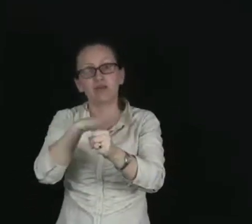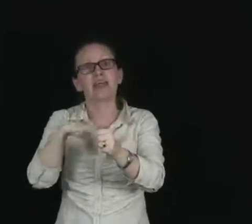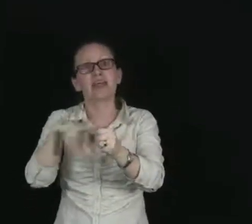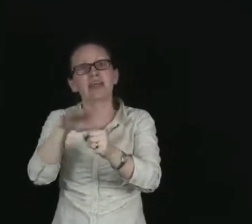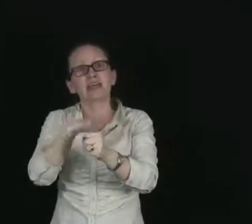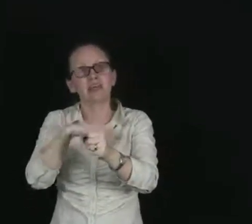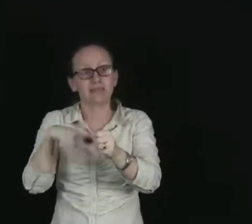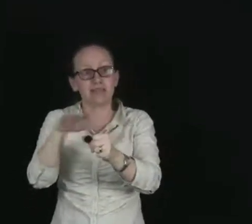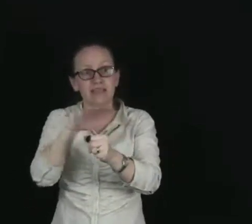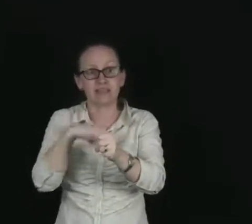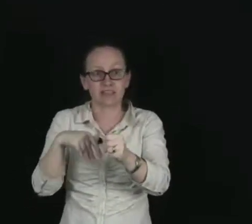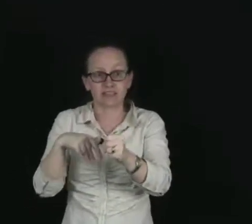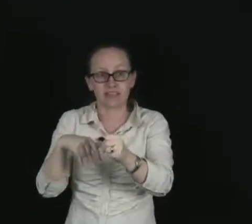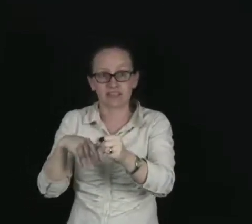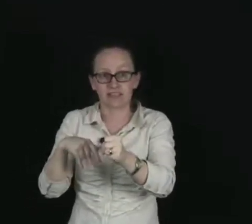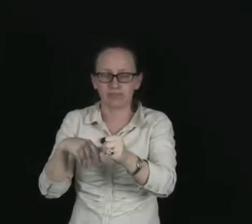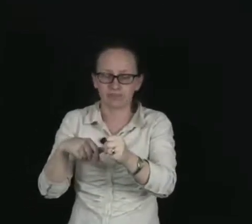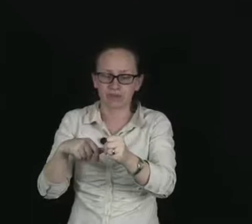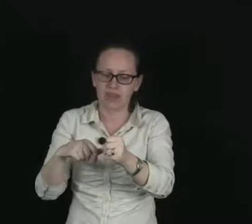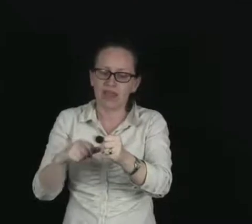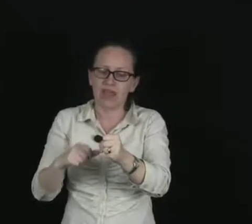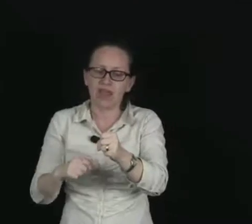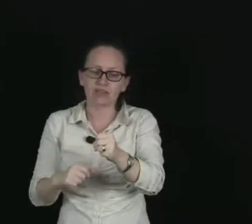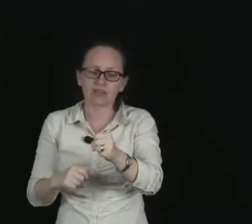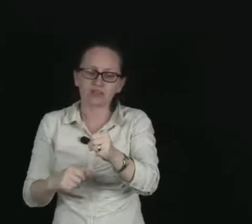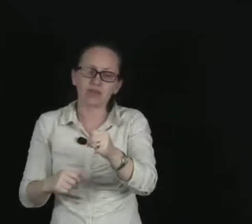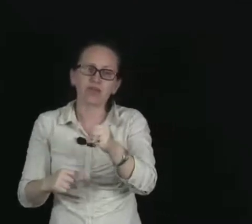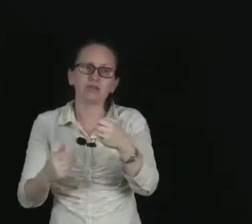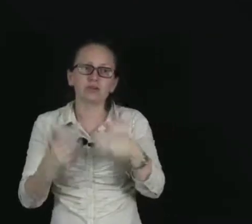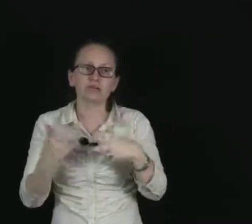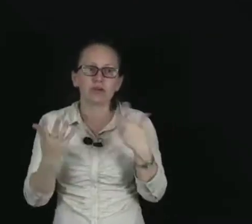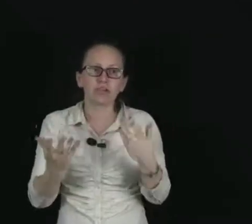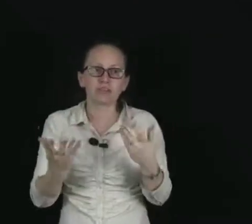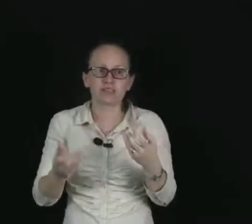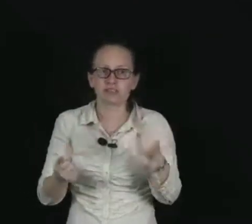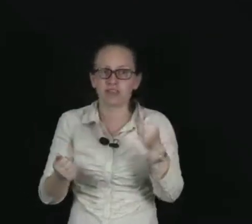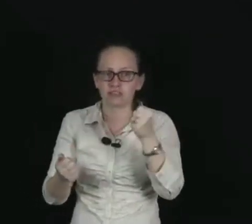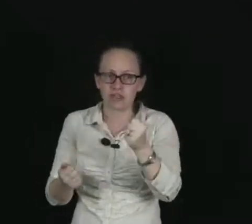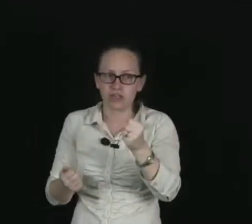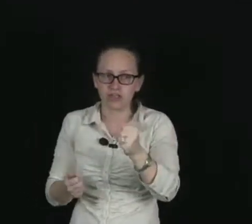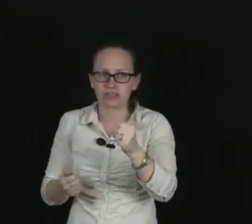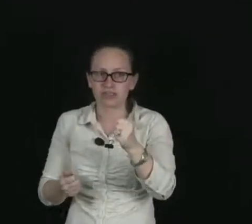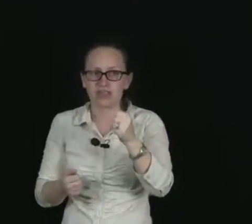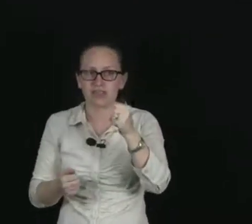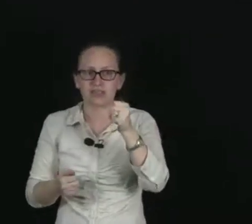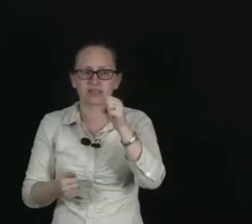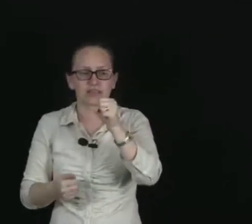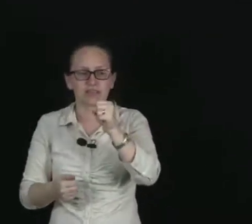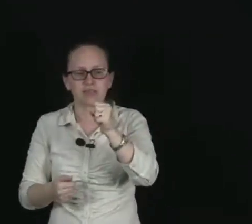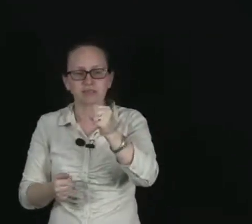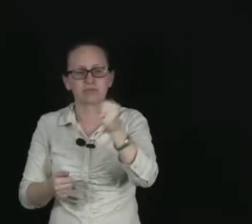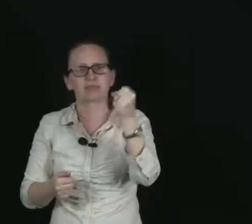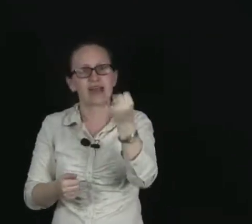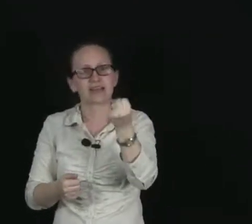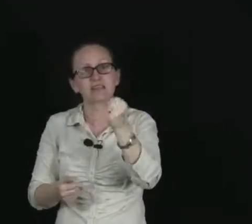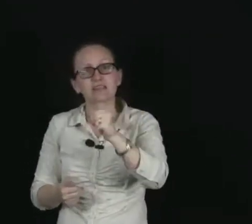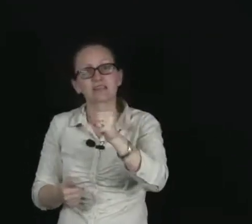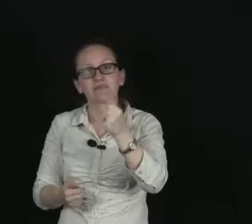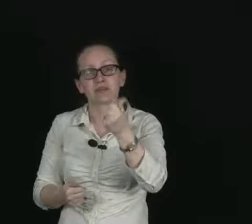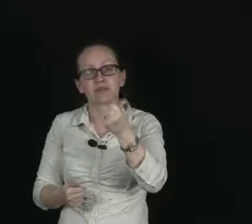in the immediate vicinity. And so doctors insert these little canisters filled